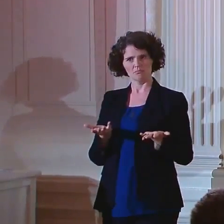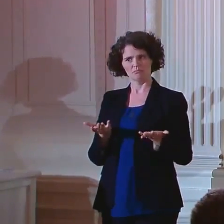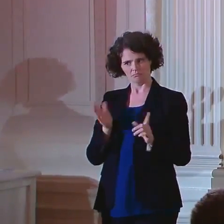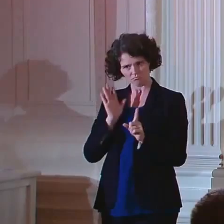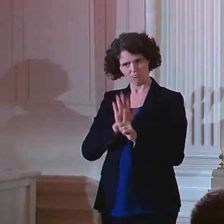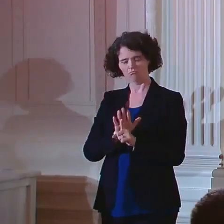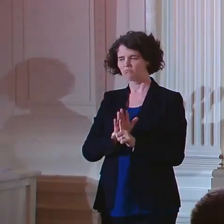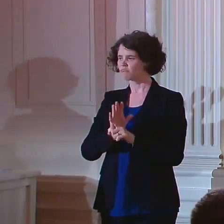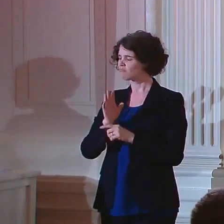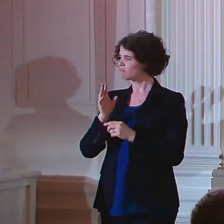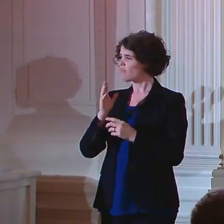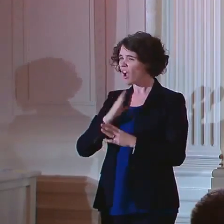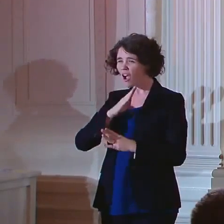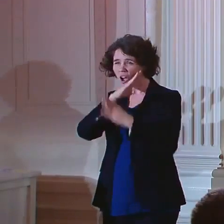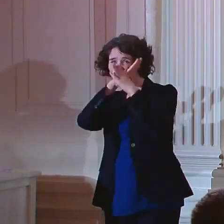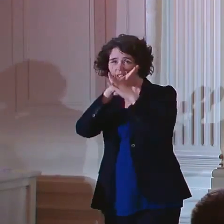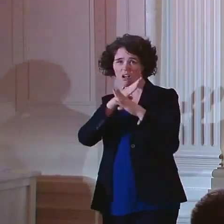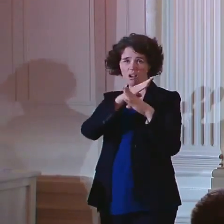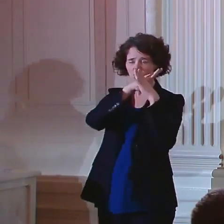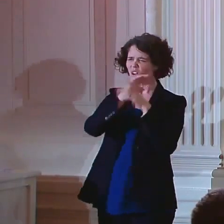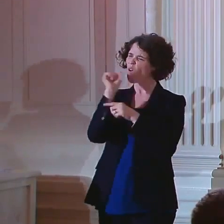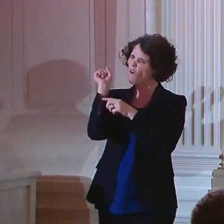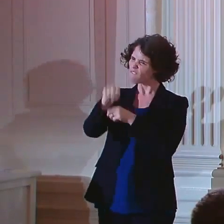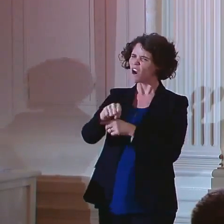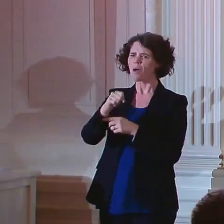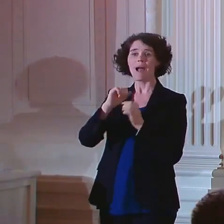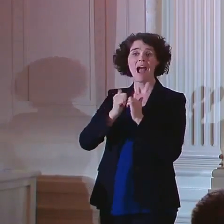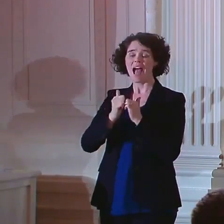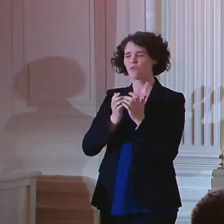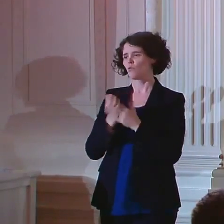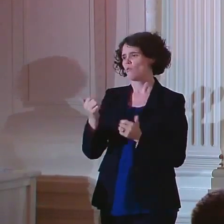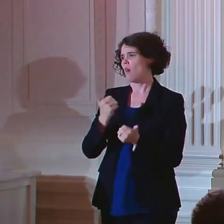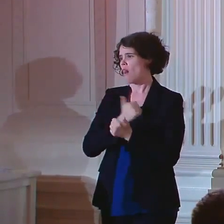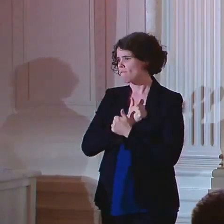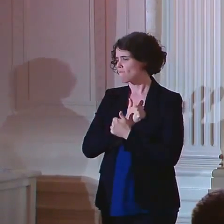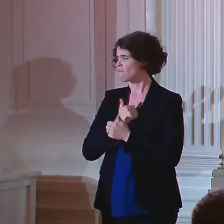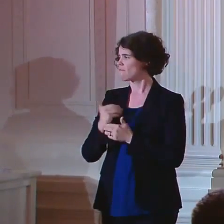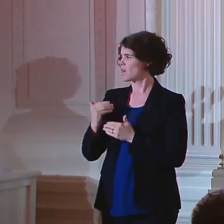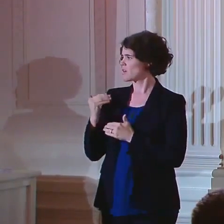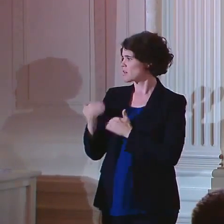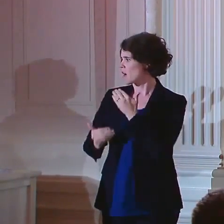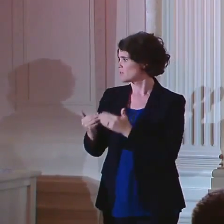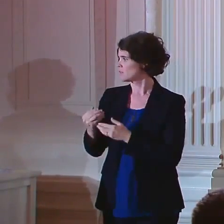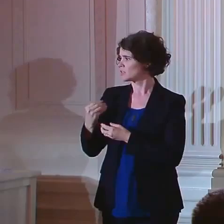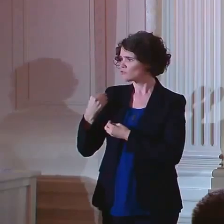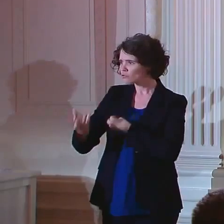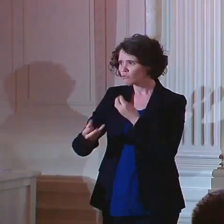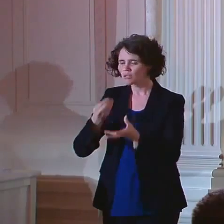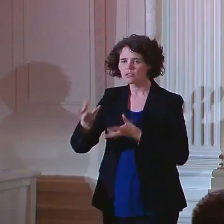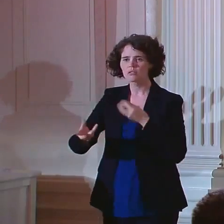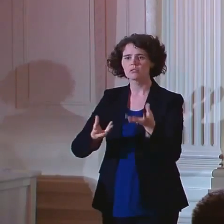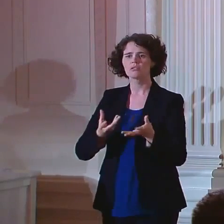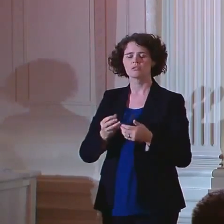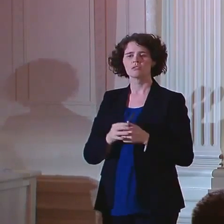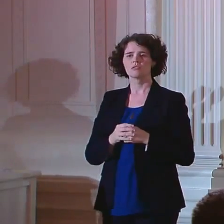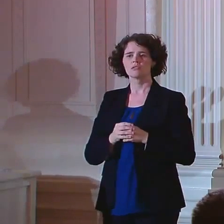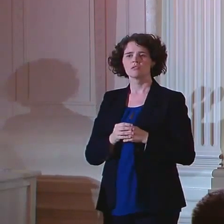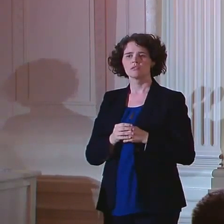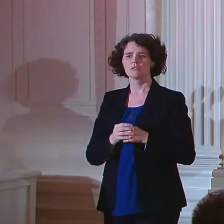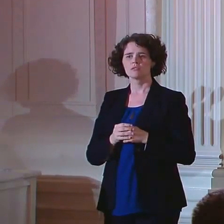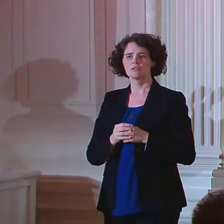Overcoming obstacles with love and kindness and generosity and